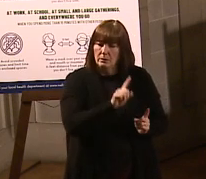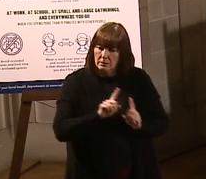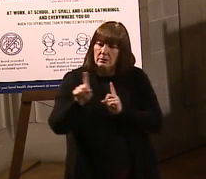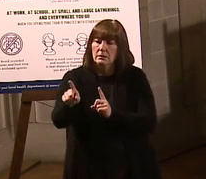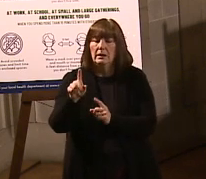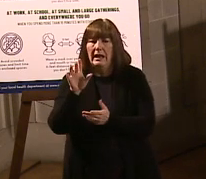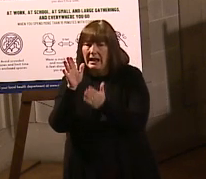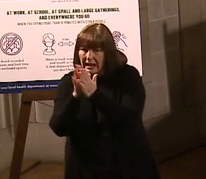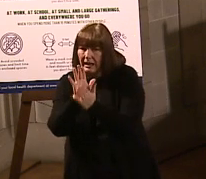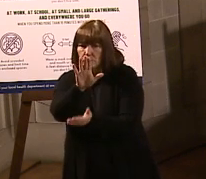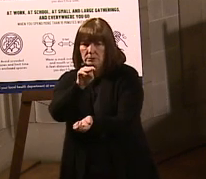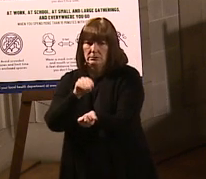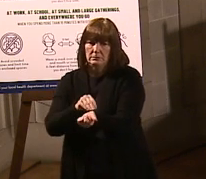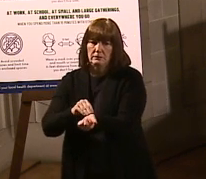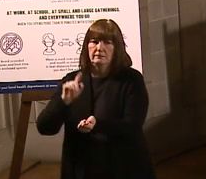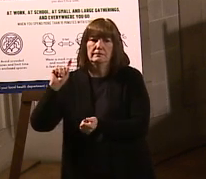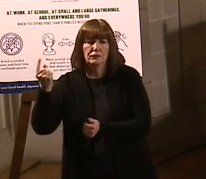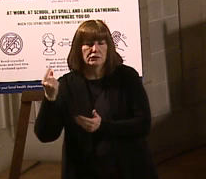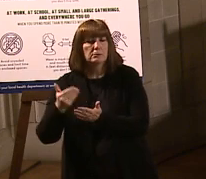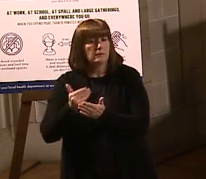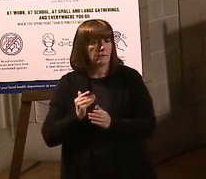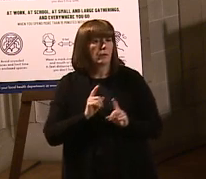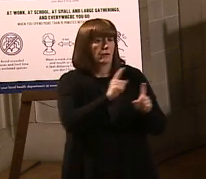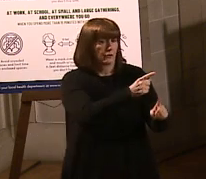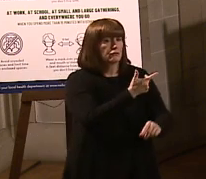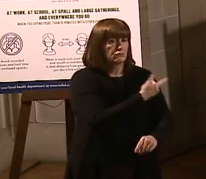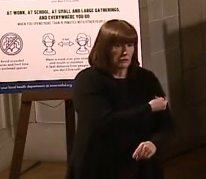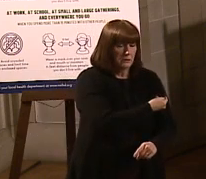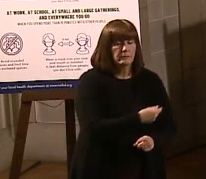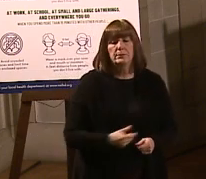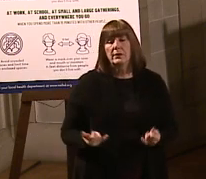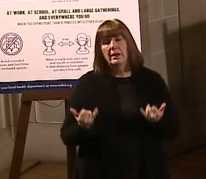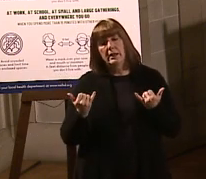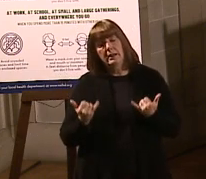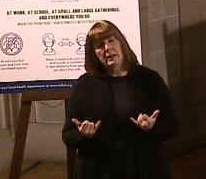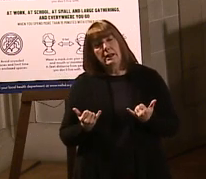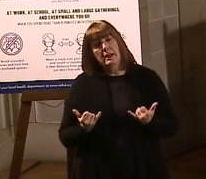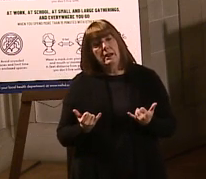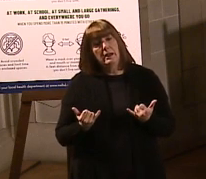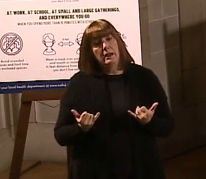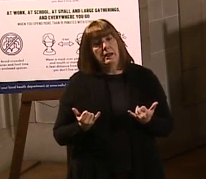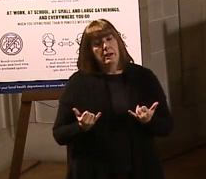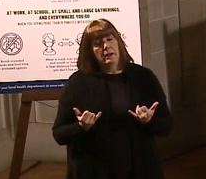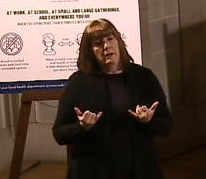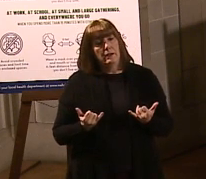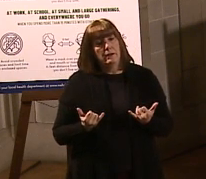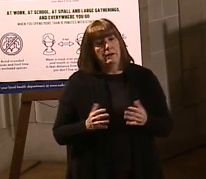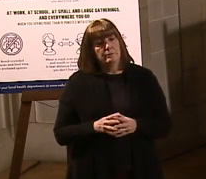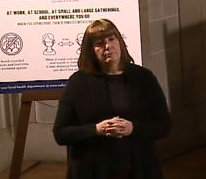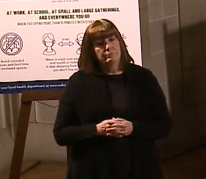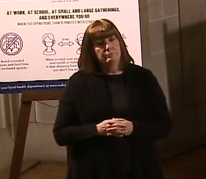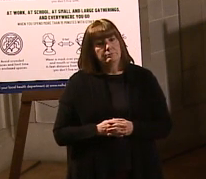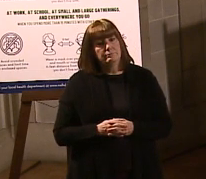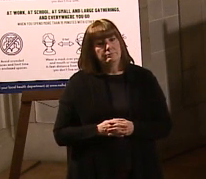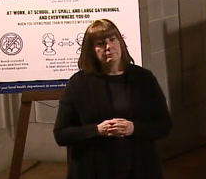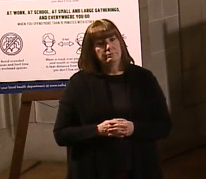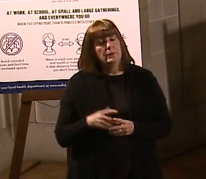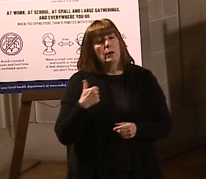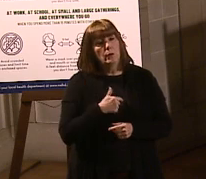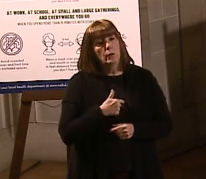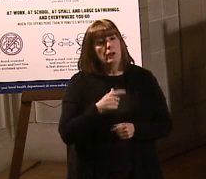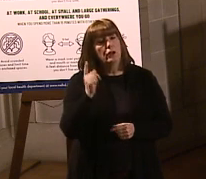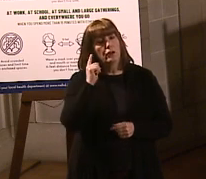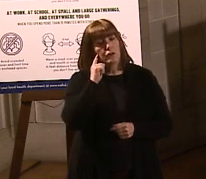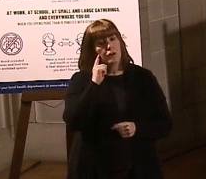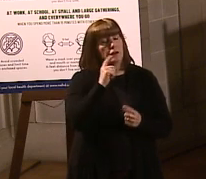to getting vaccinated. with our current. Oh, we have heard